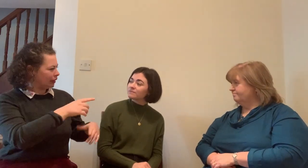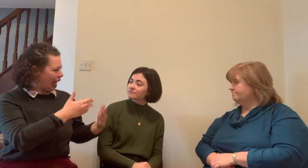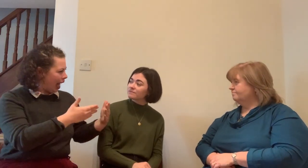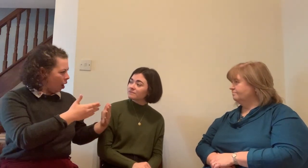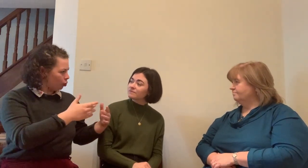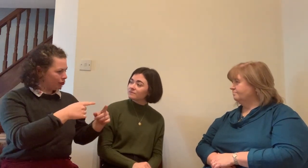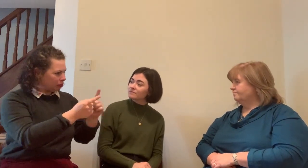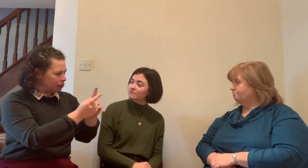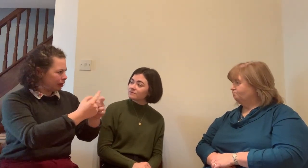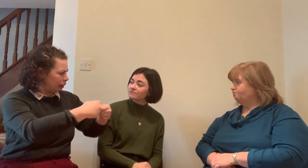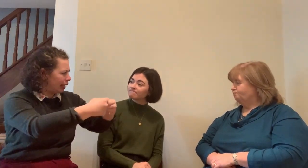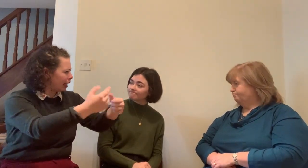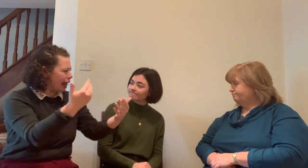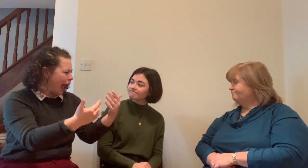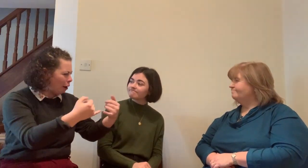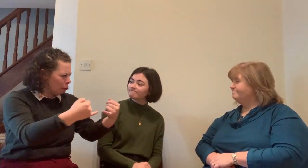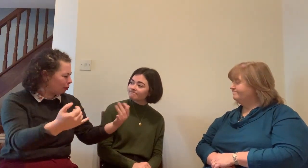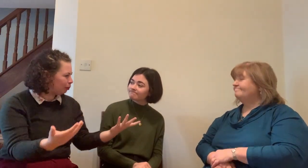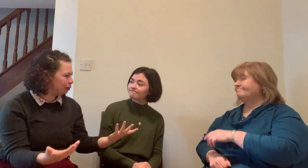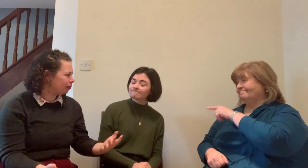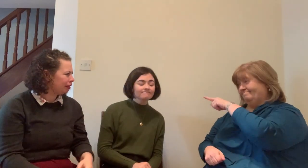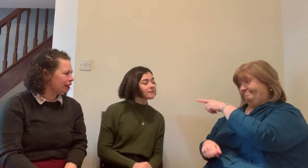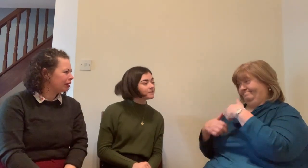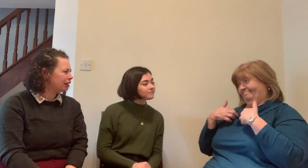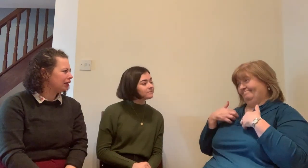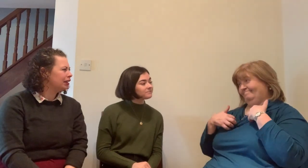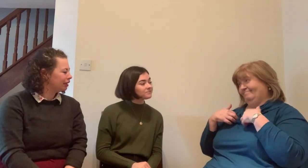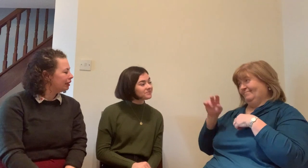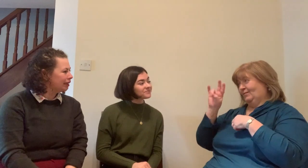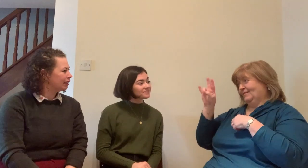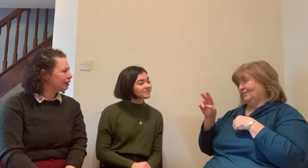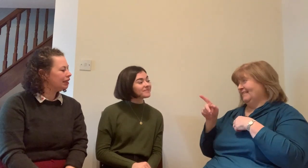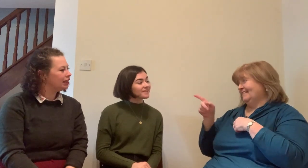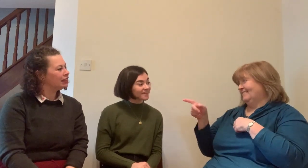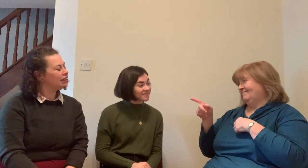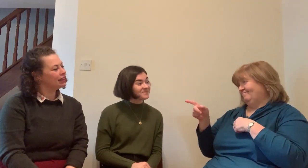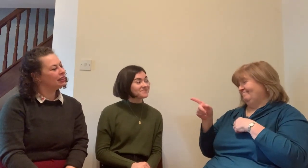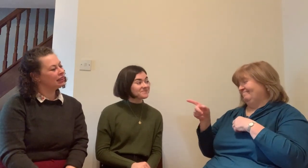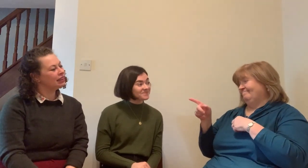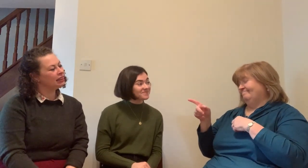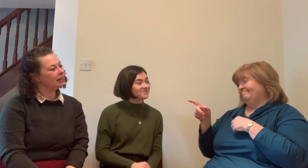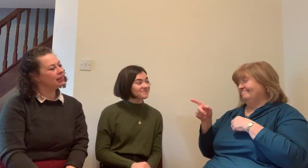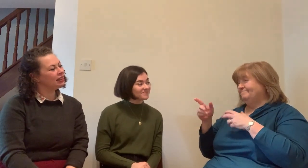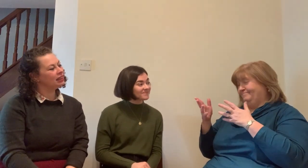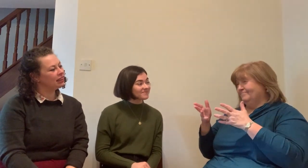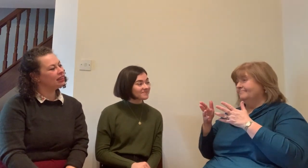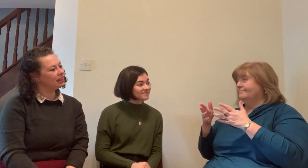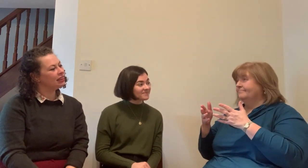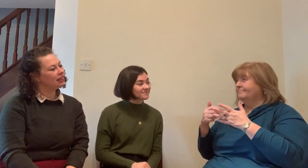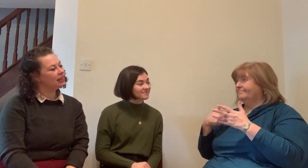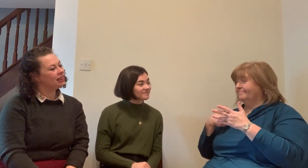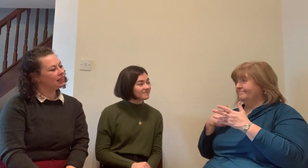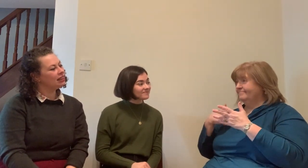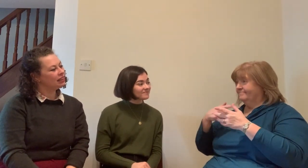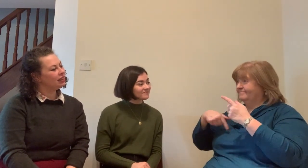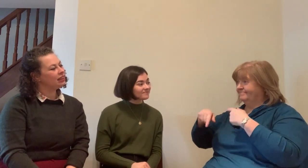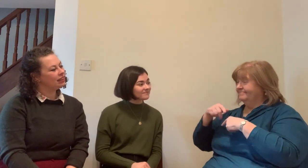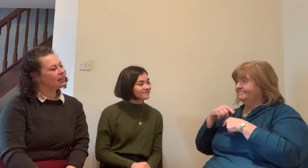and will understand that they can trust me and it's about how we convey that oh I think I met them such and such